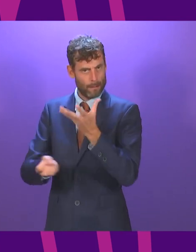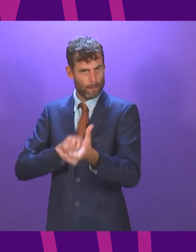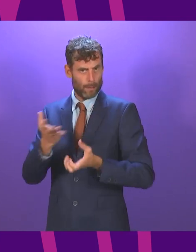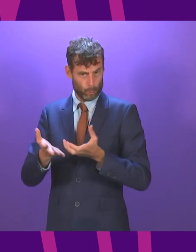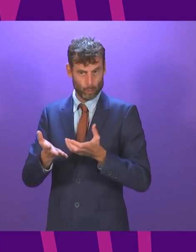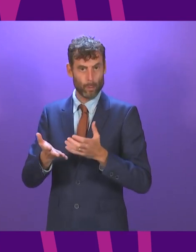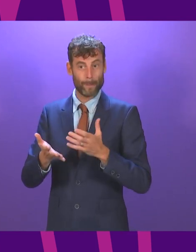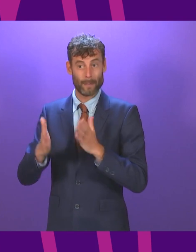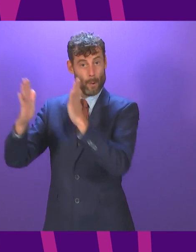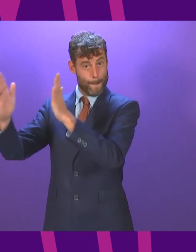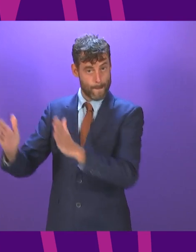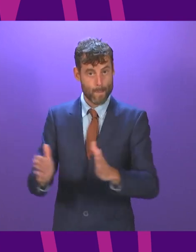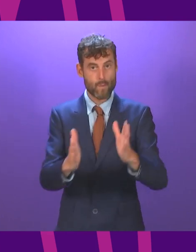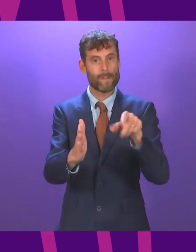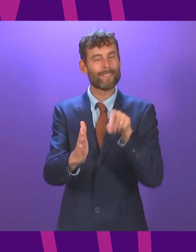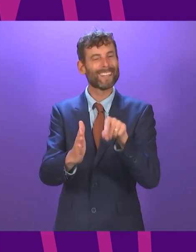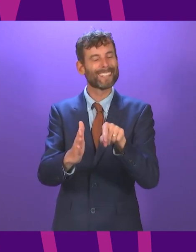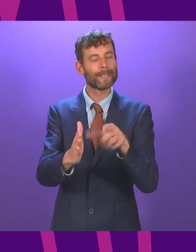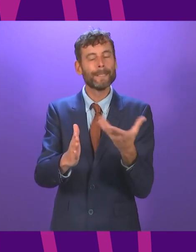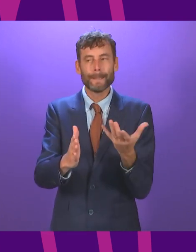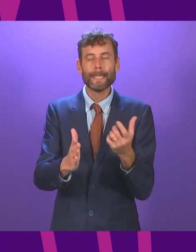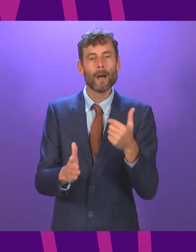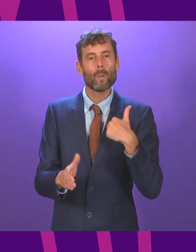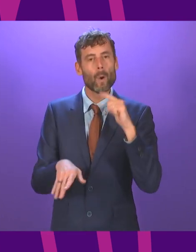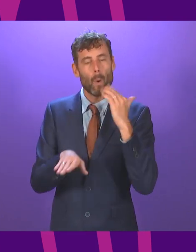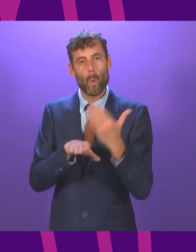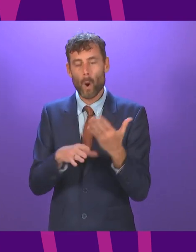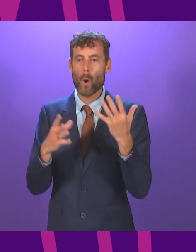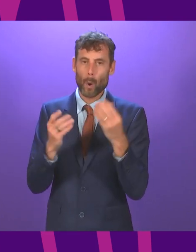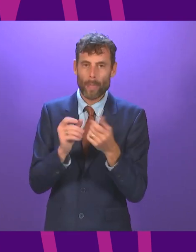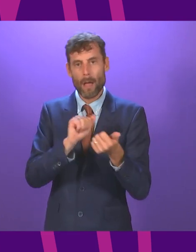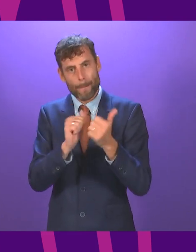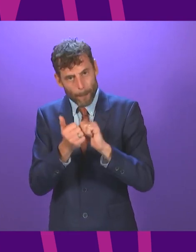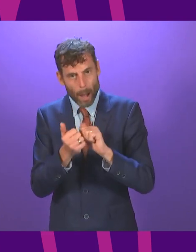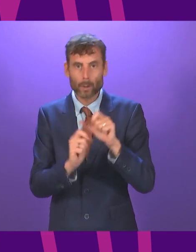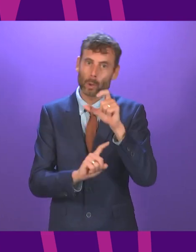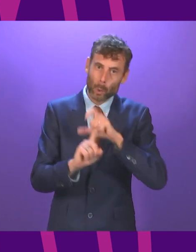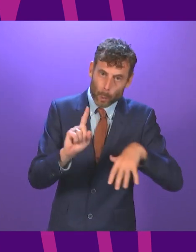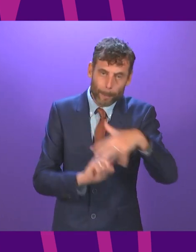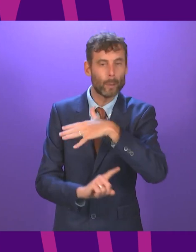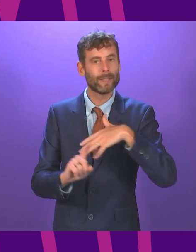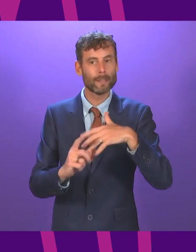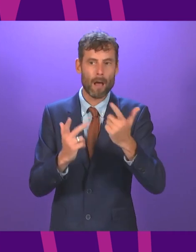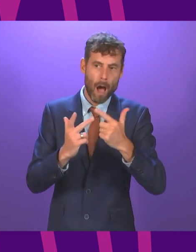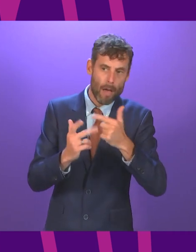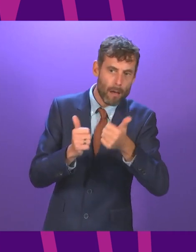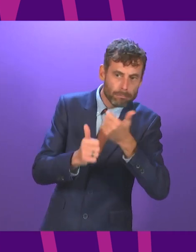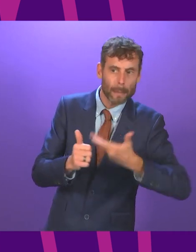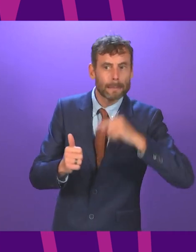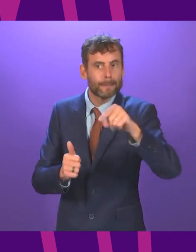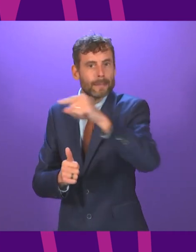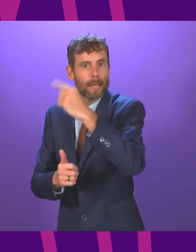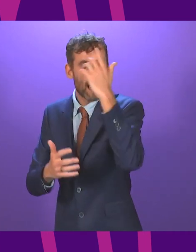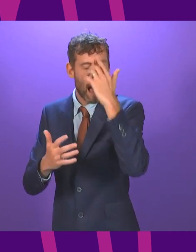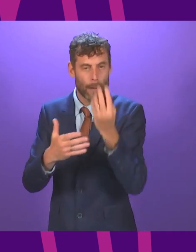which it will support. We will be working with partners, communities and other stakeholders to take it forward. It is